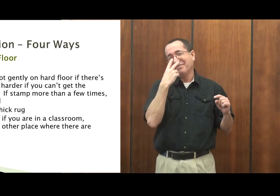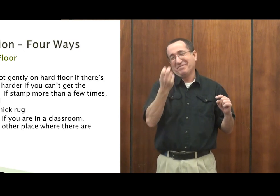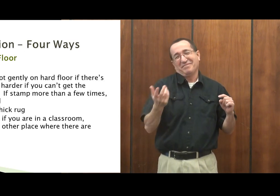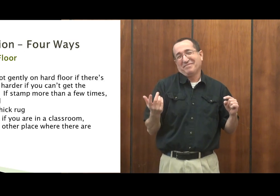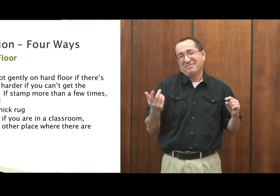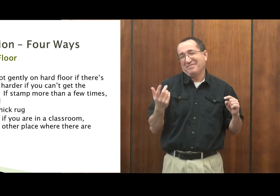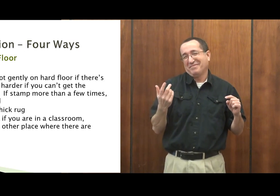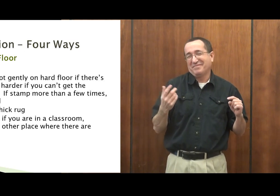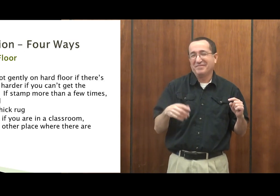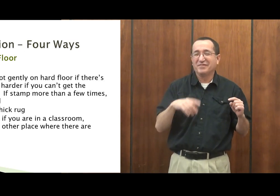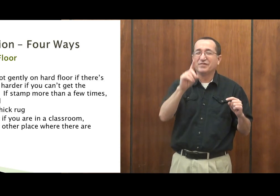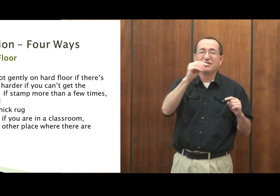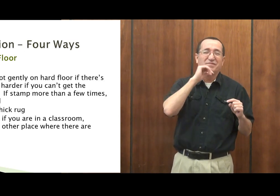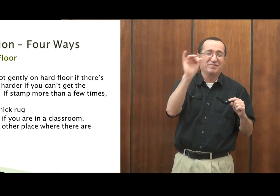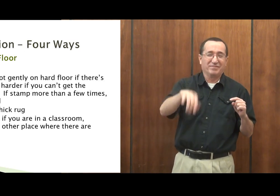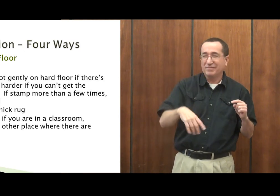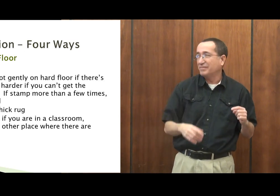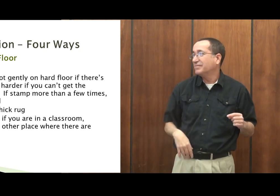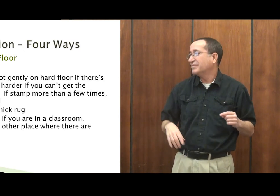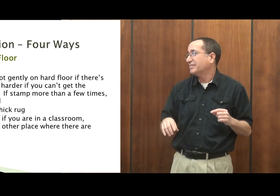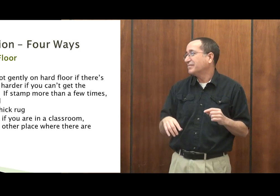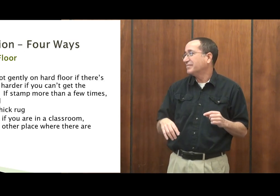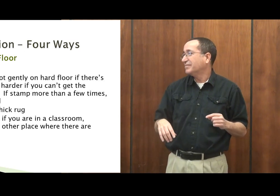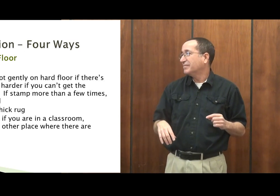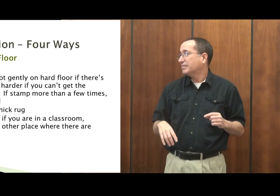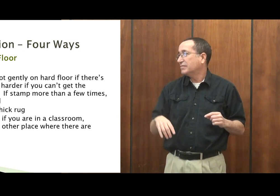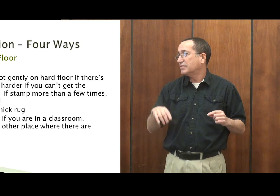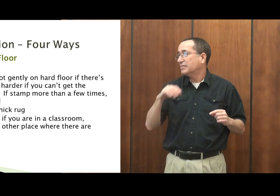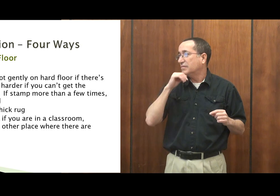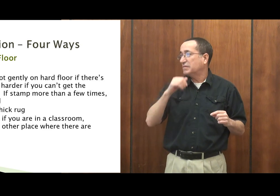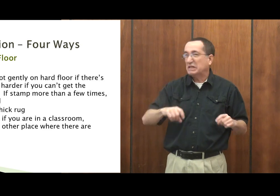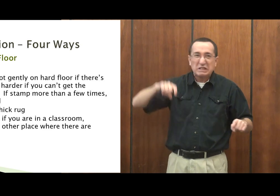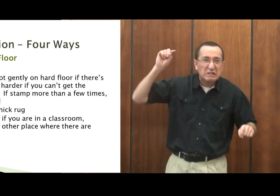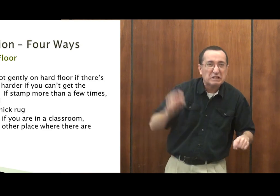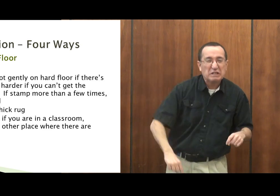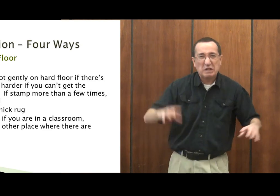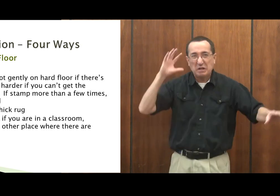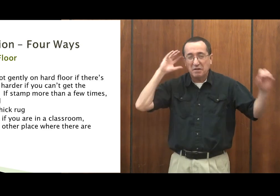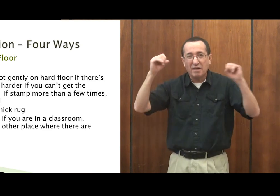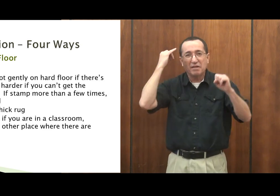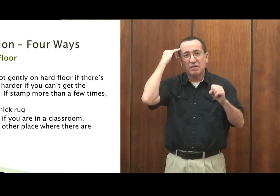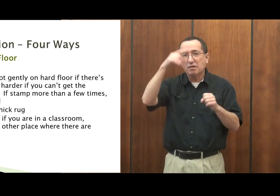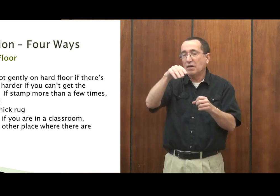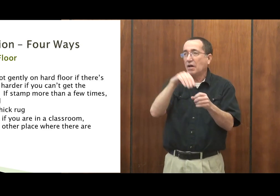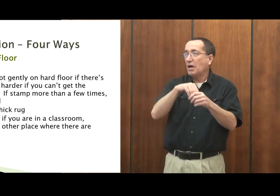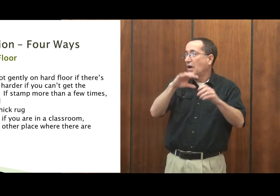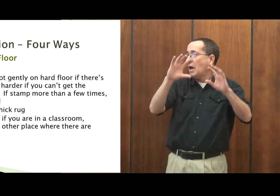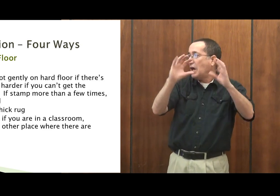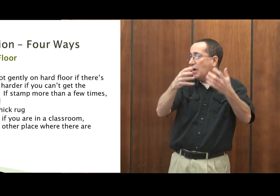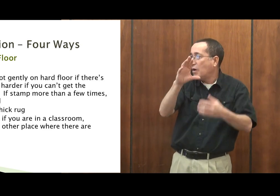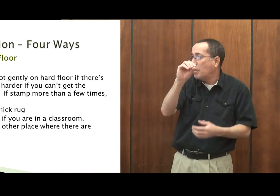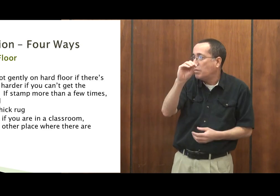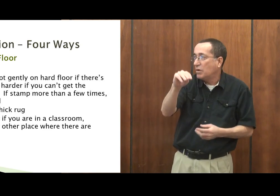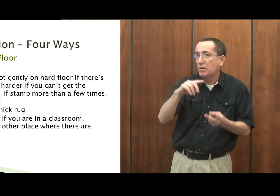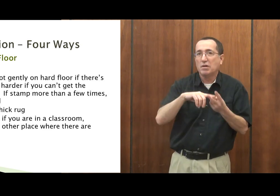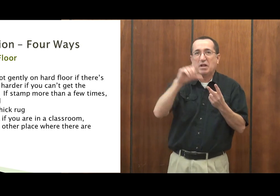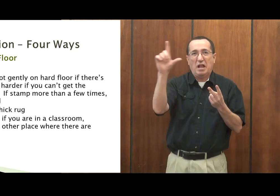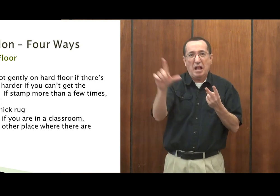not work. Probably not. You probably have to go up and tap the person on the shoulder. Stamping loudly if you're in a classroom